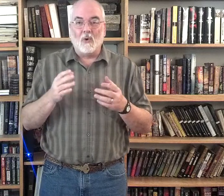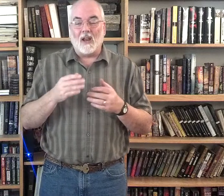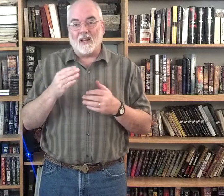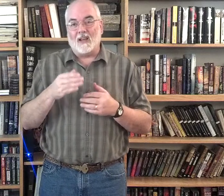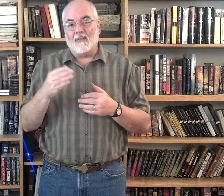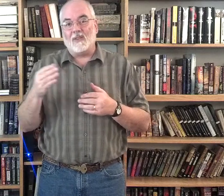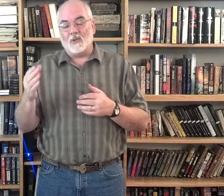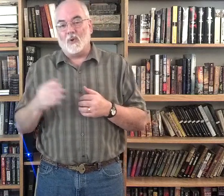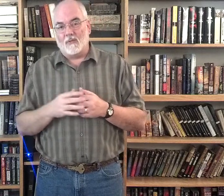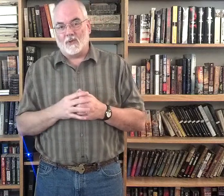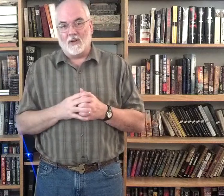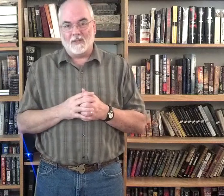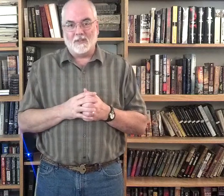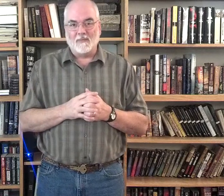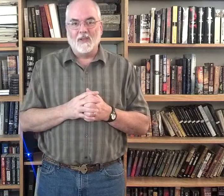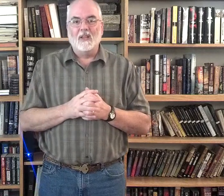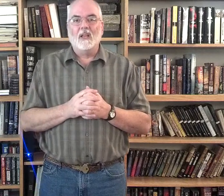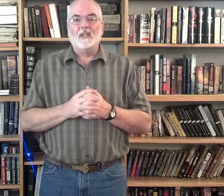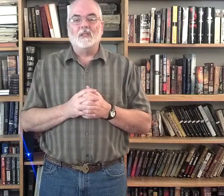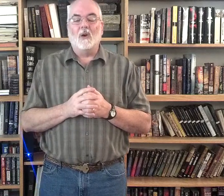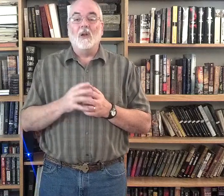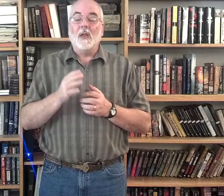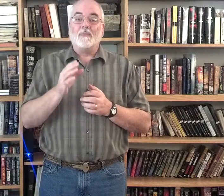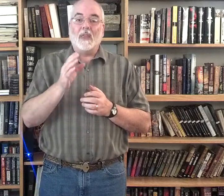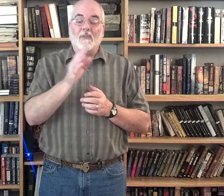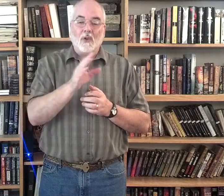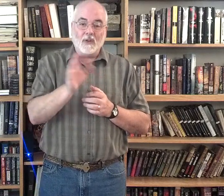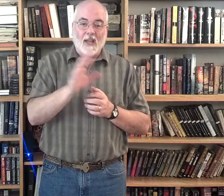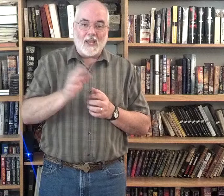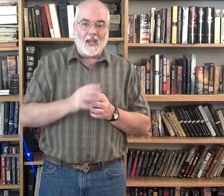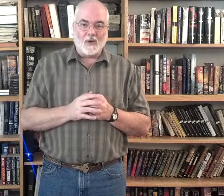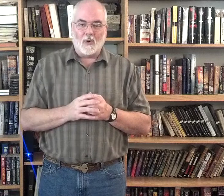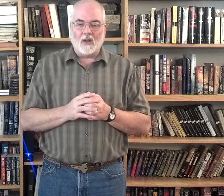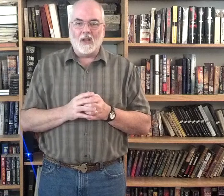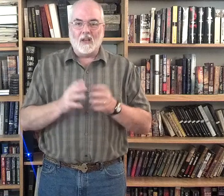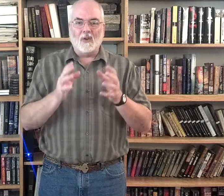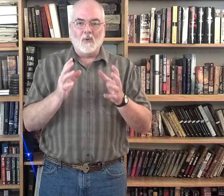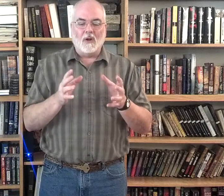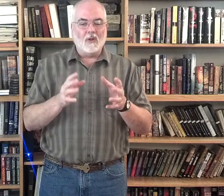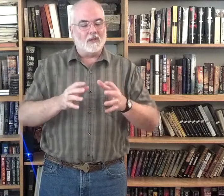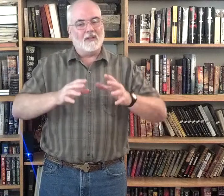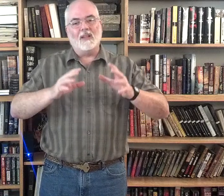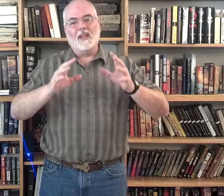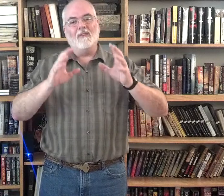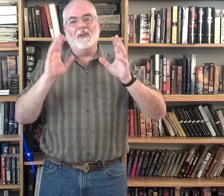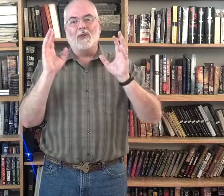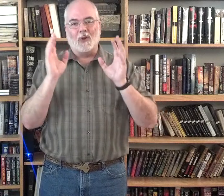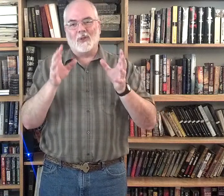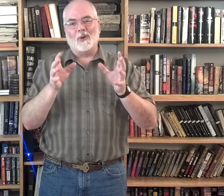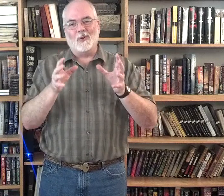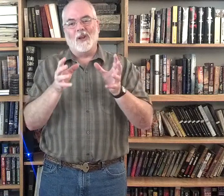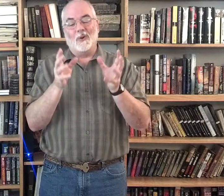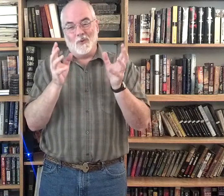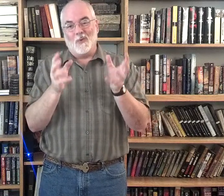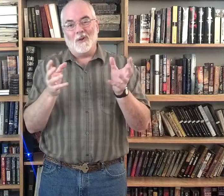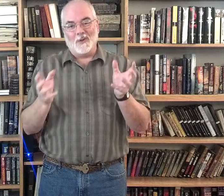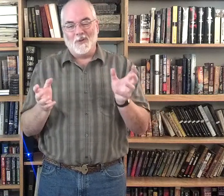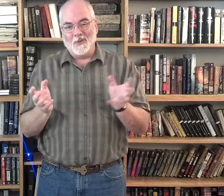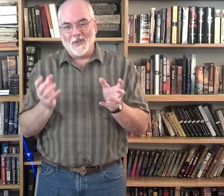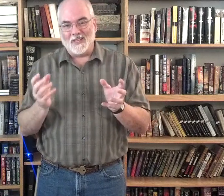like eleventh and twelfth graders. So, if you're in that category, and you want to do this, even if you're a third grader and want to do this,